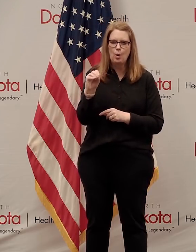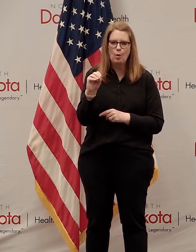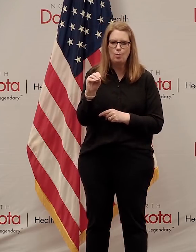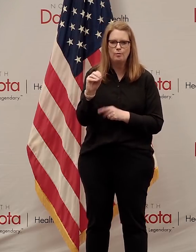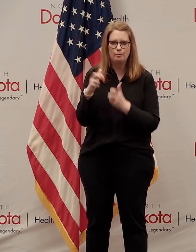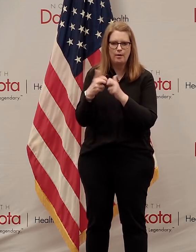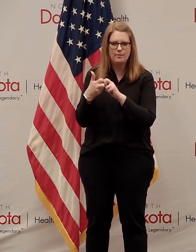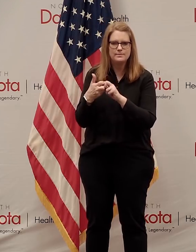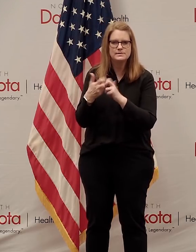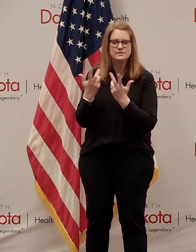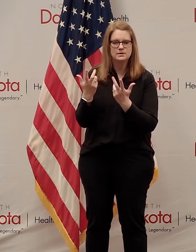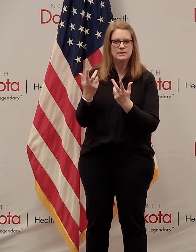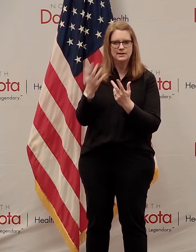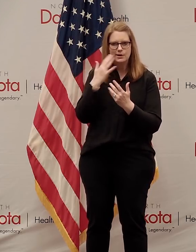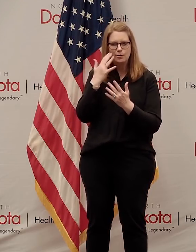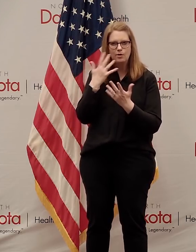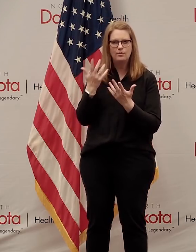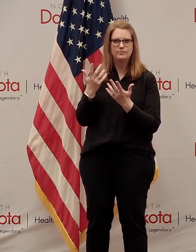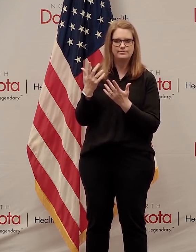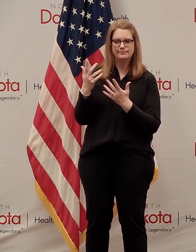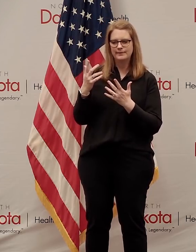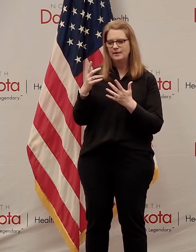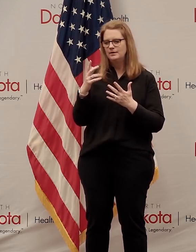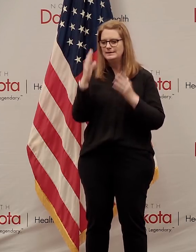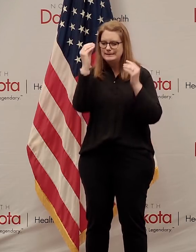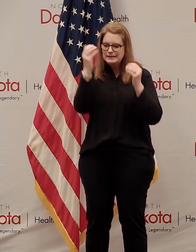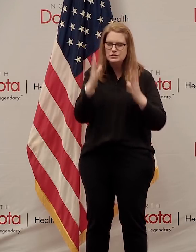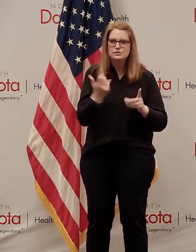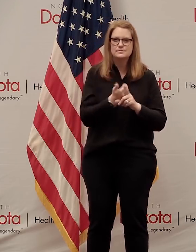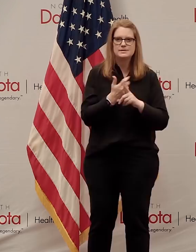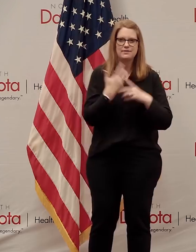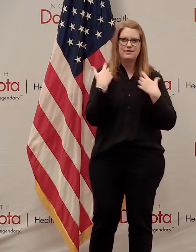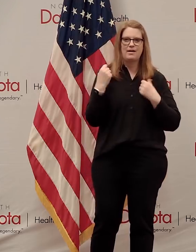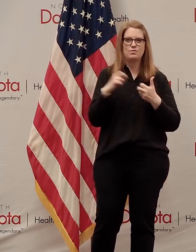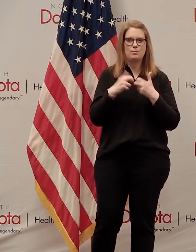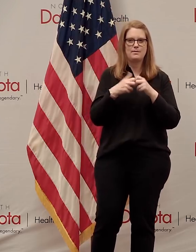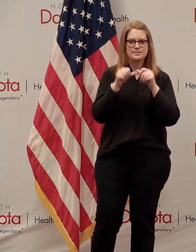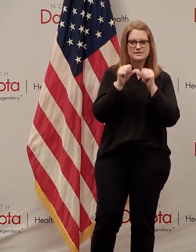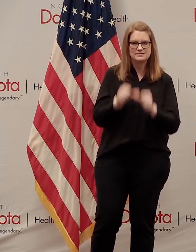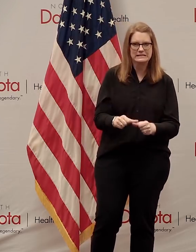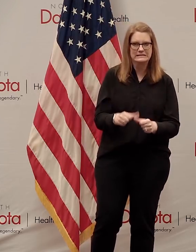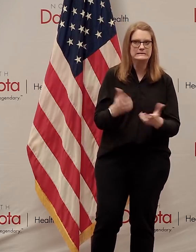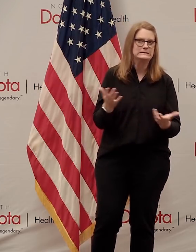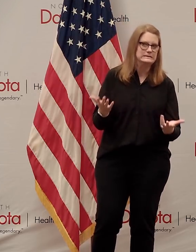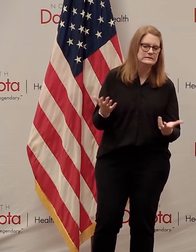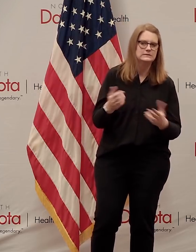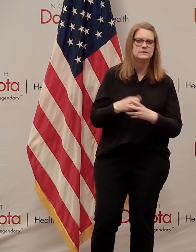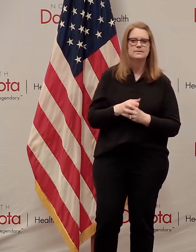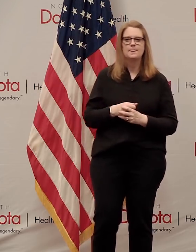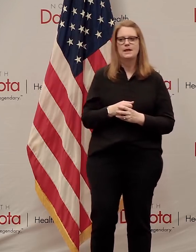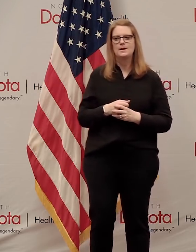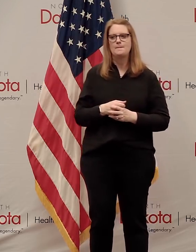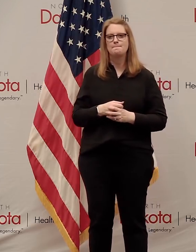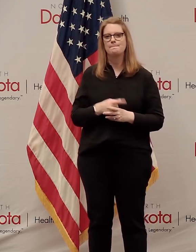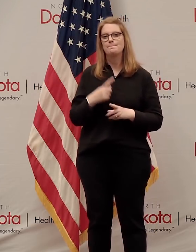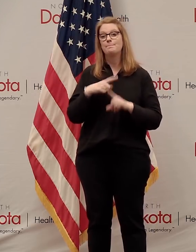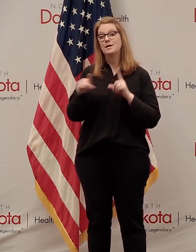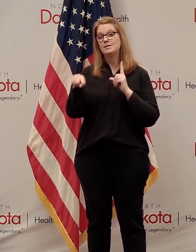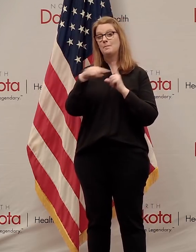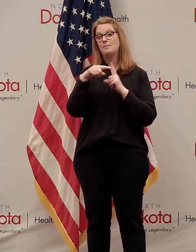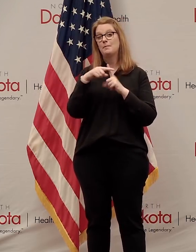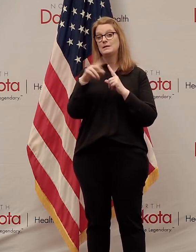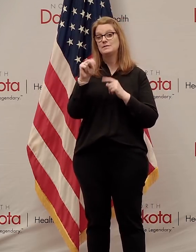protect teachers that maybe have underlying health issues, whatever. So there's a lot of work safety and other issues to work on. The good news is